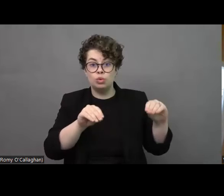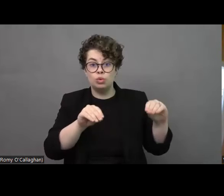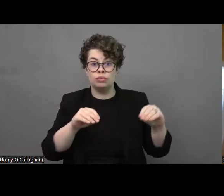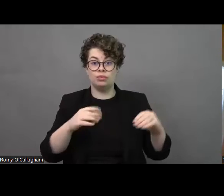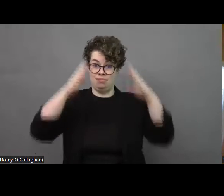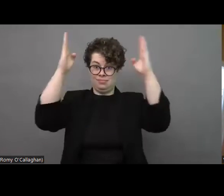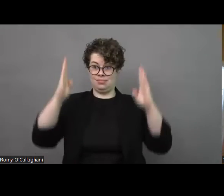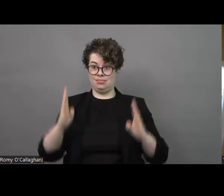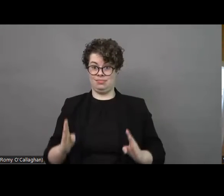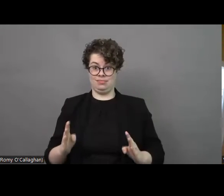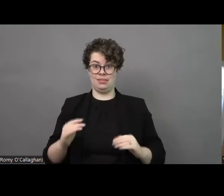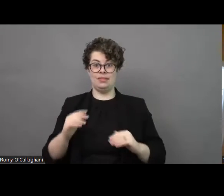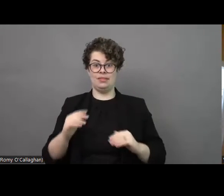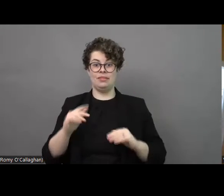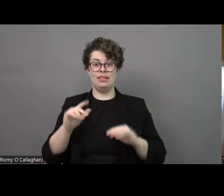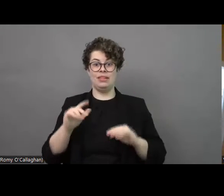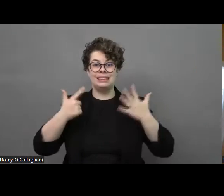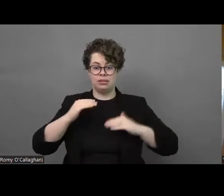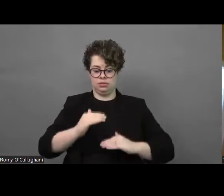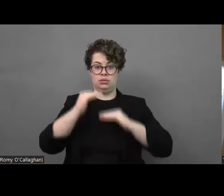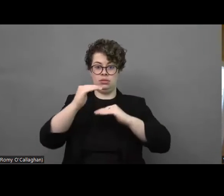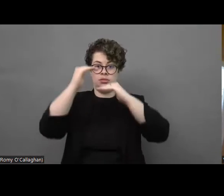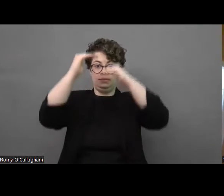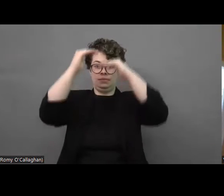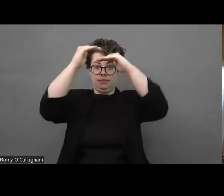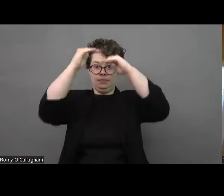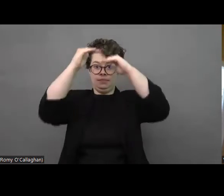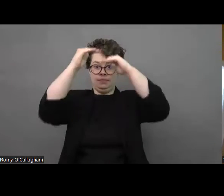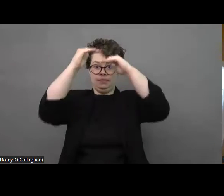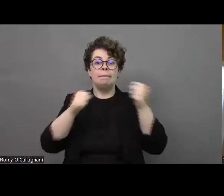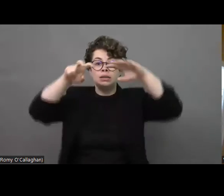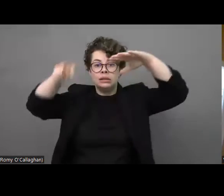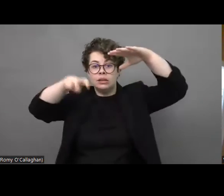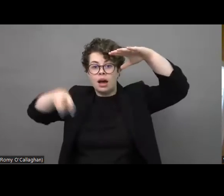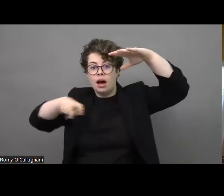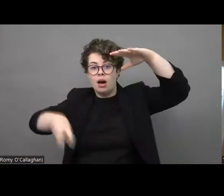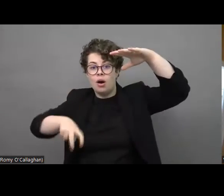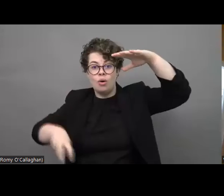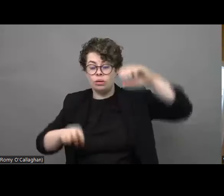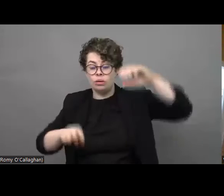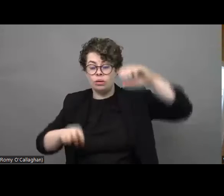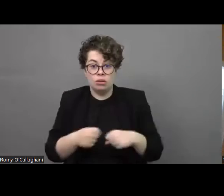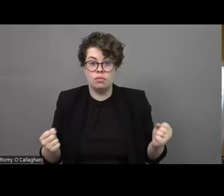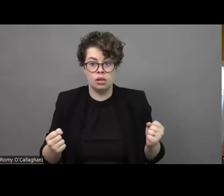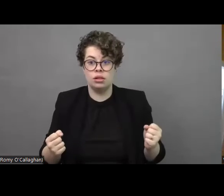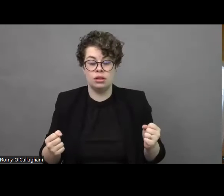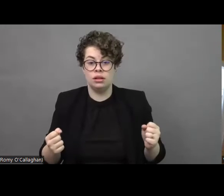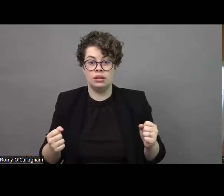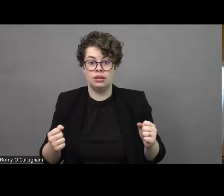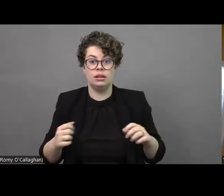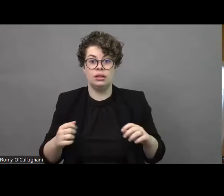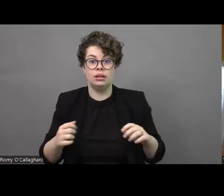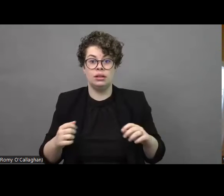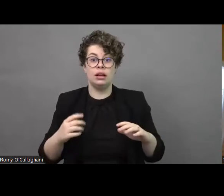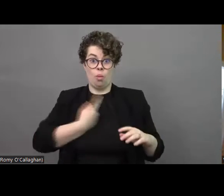floor in the residential building and we cannot go downstairs to the bomb shelter. Even that we cannot do. Please believe me,